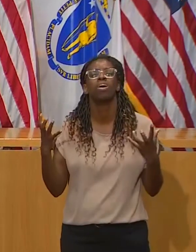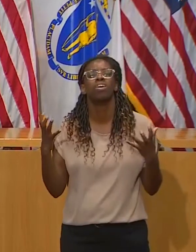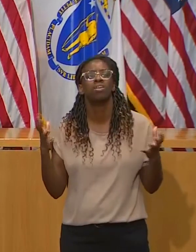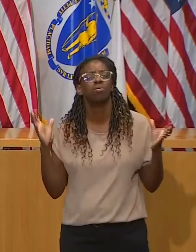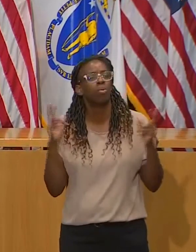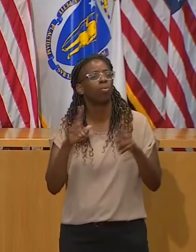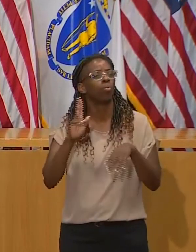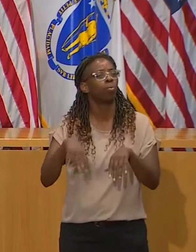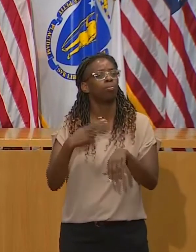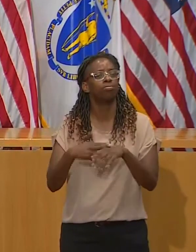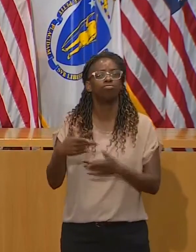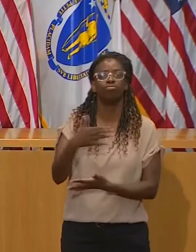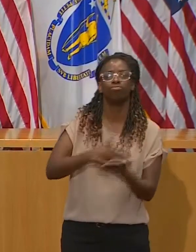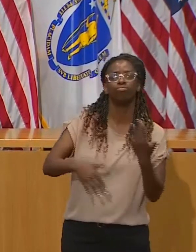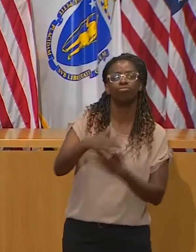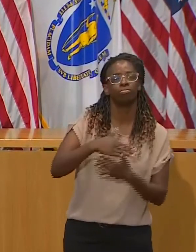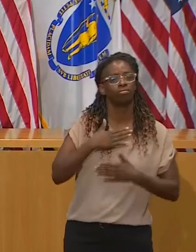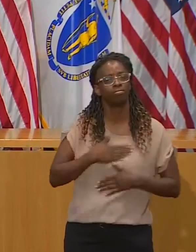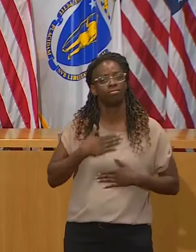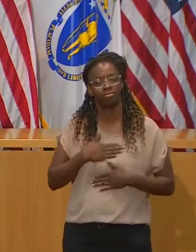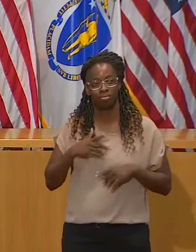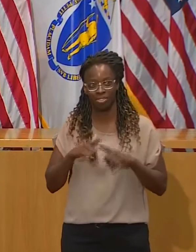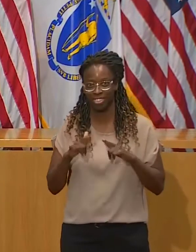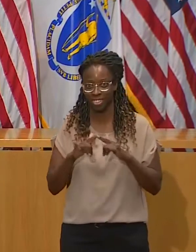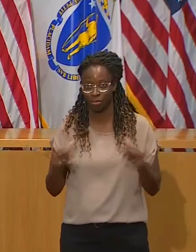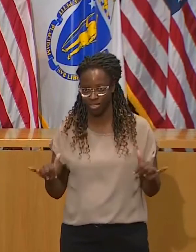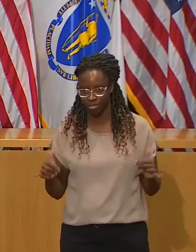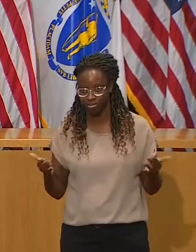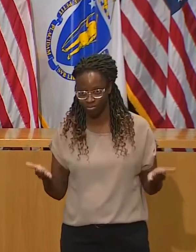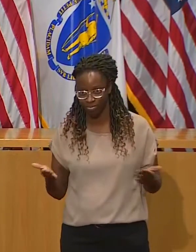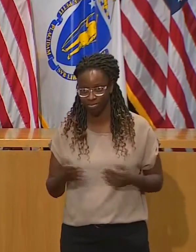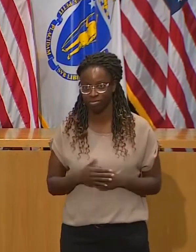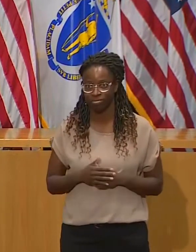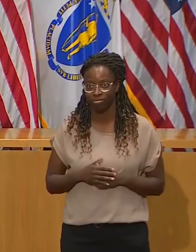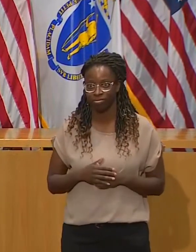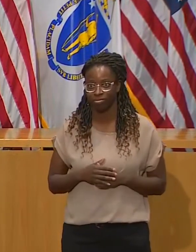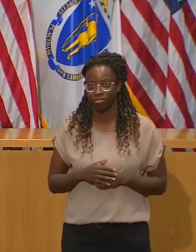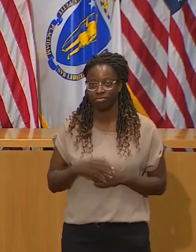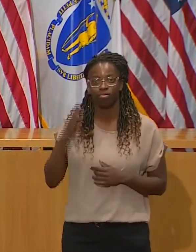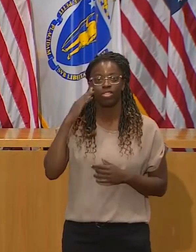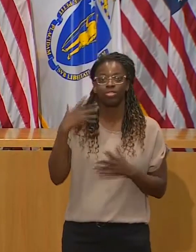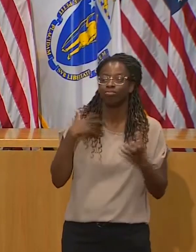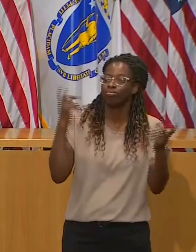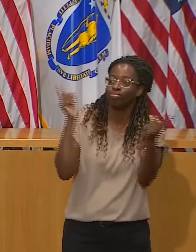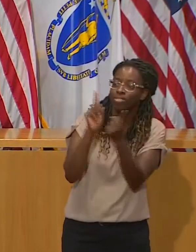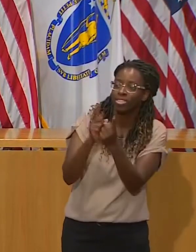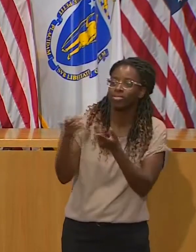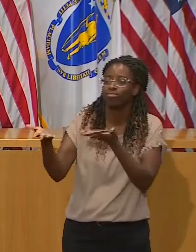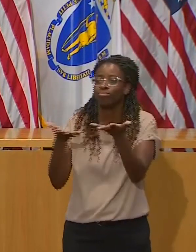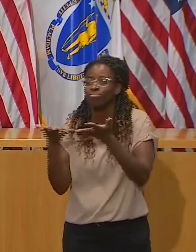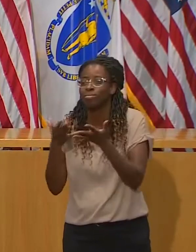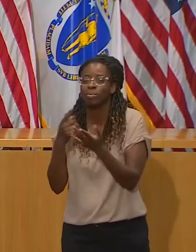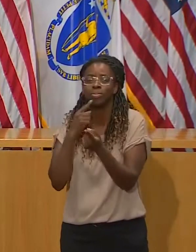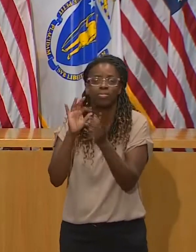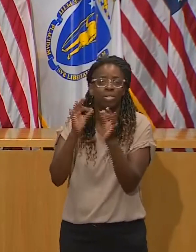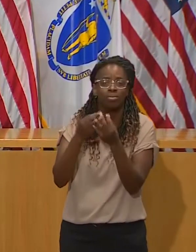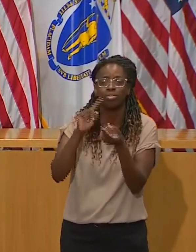physical presence that is such a